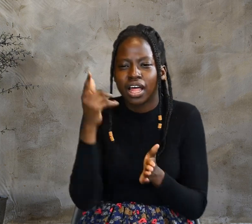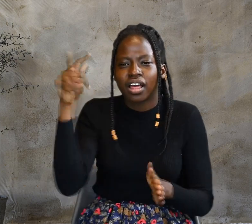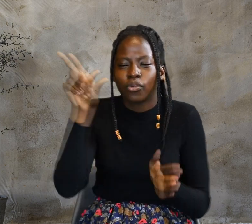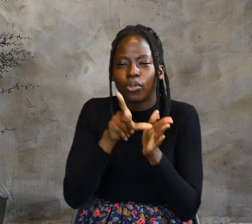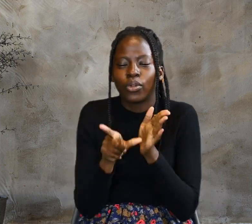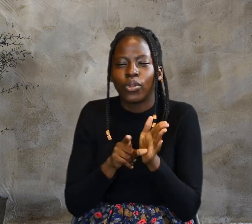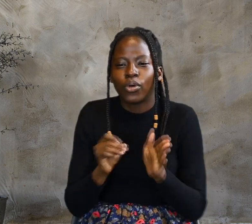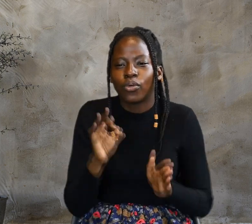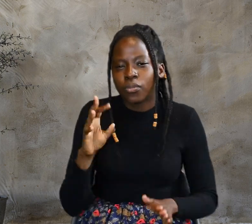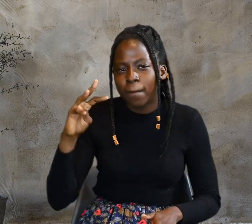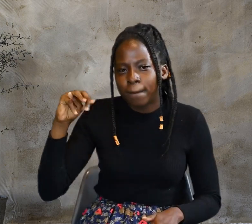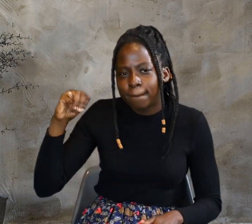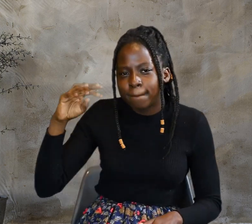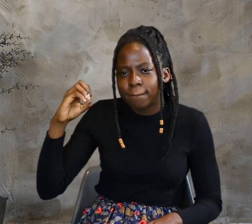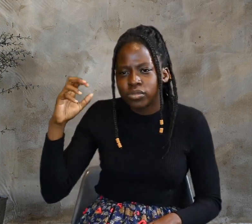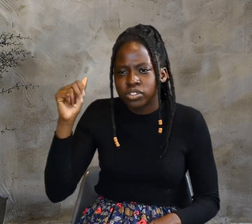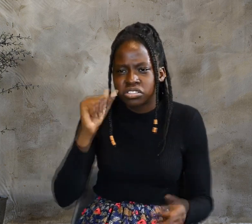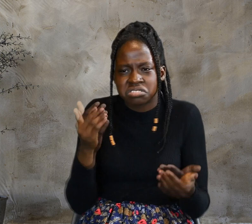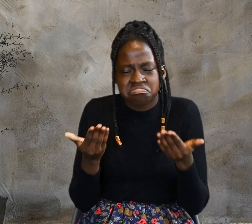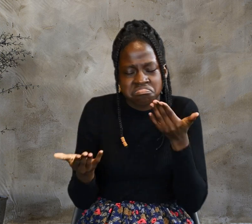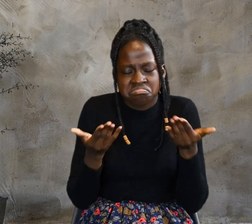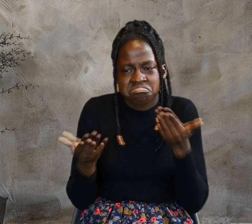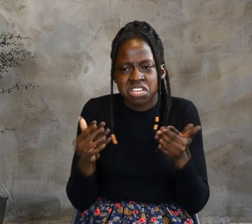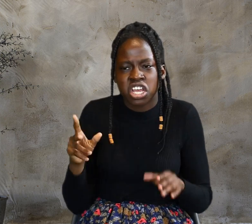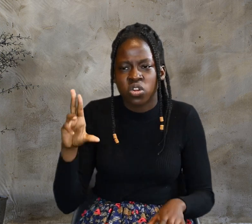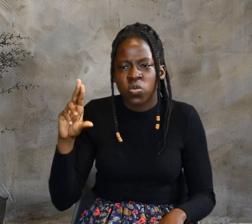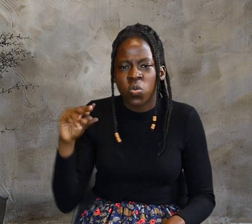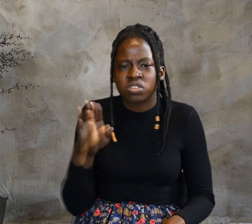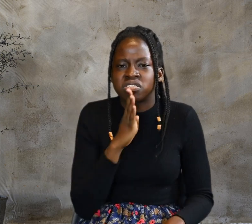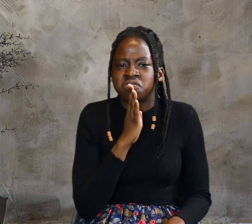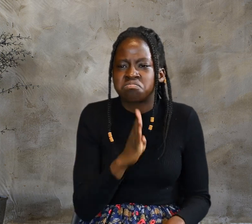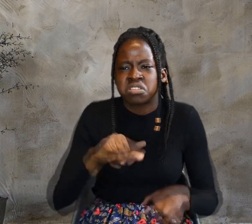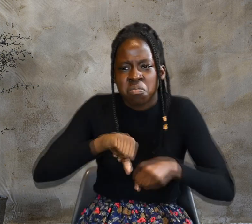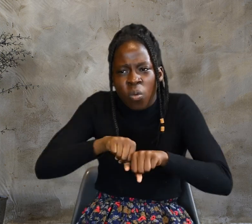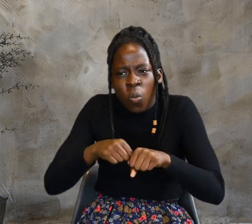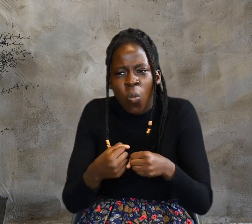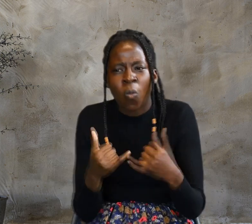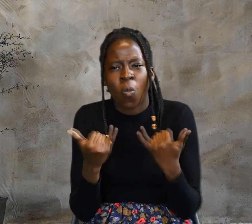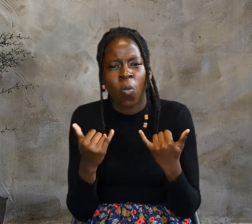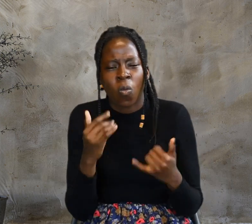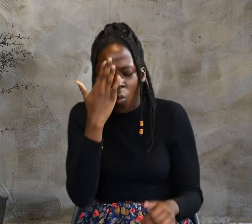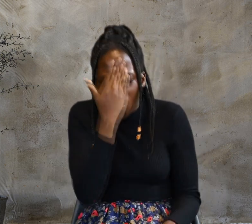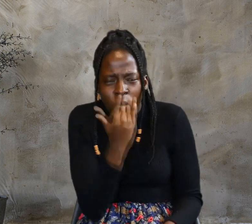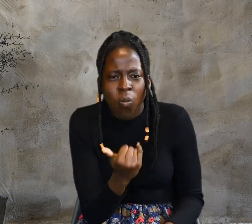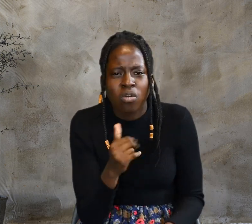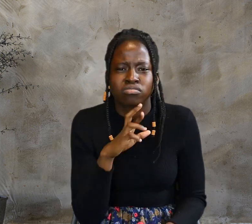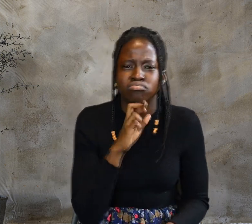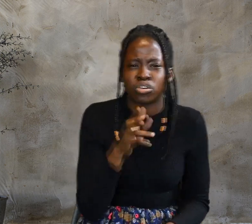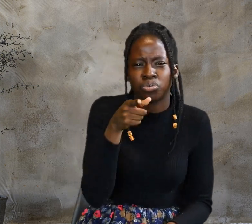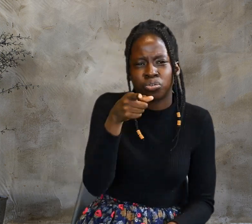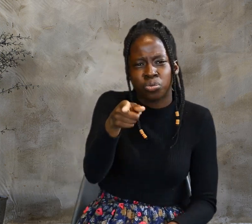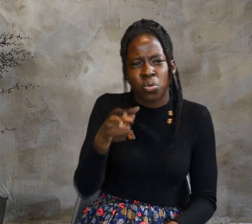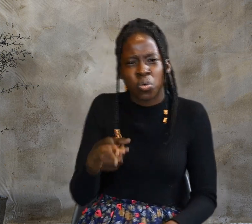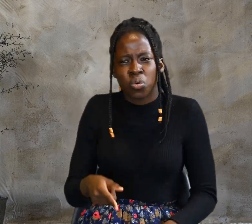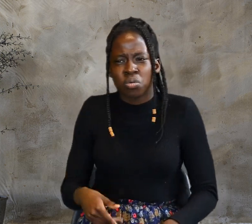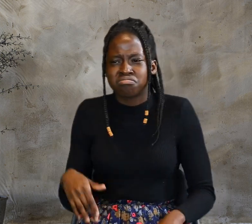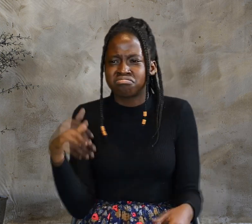broken, why are you angry with me for healing a man's whole